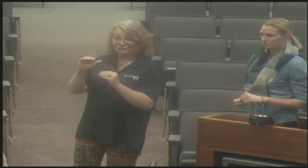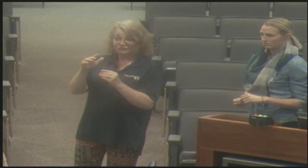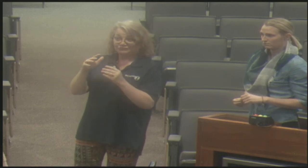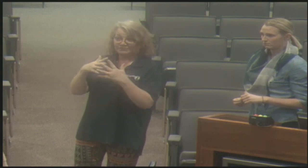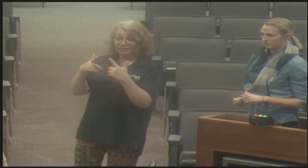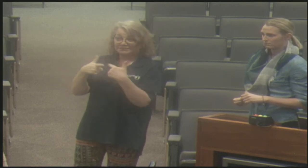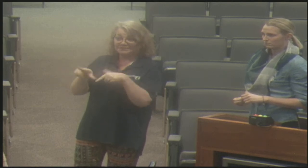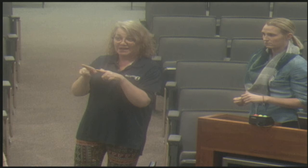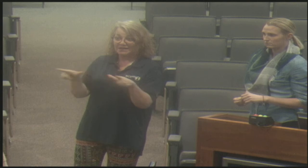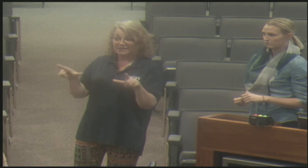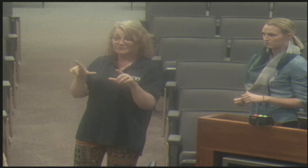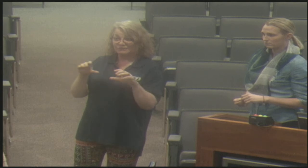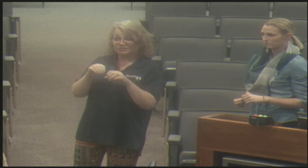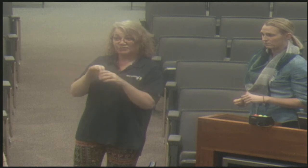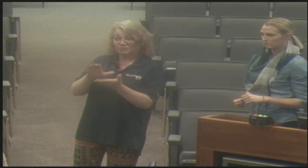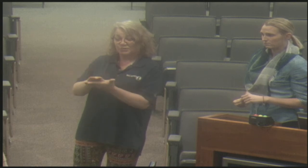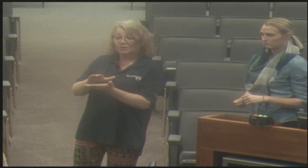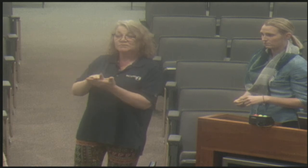Um,